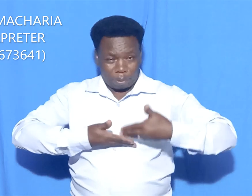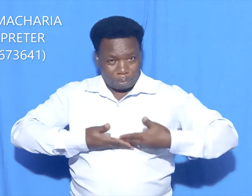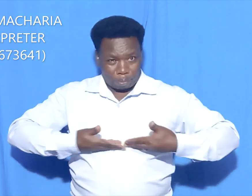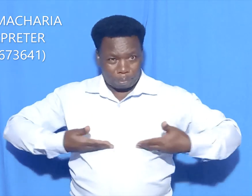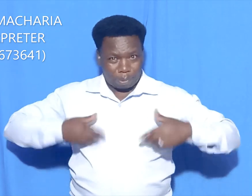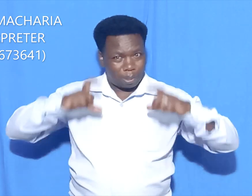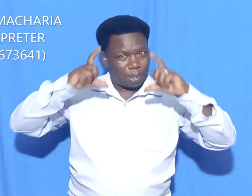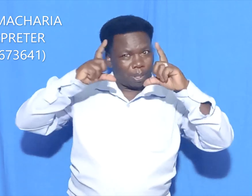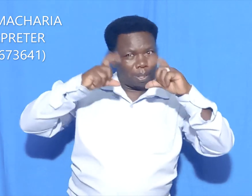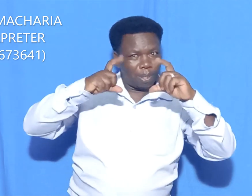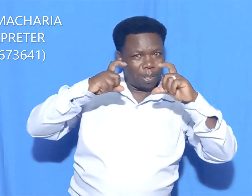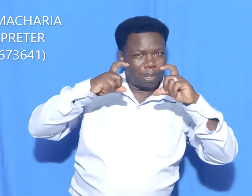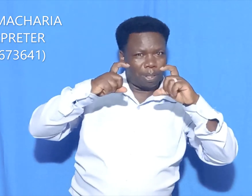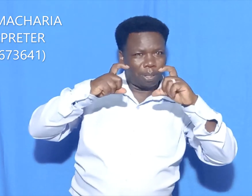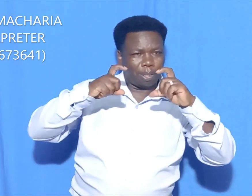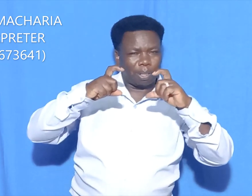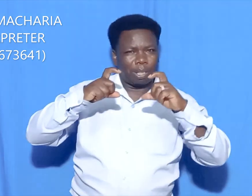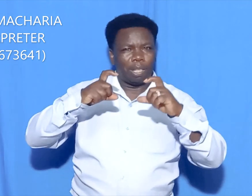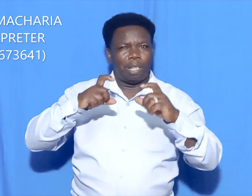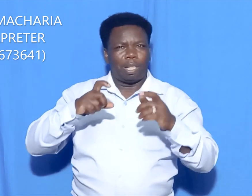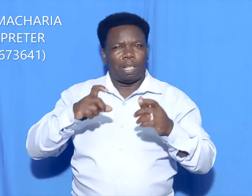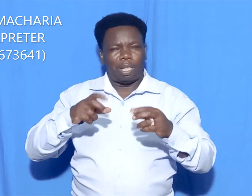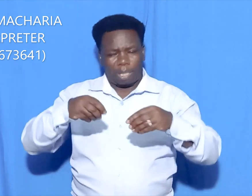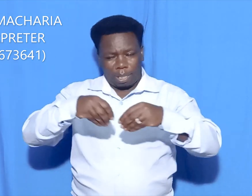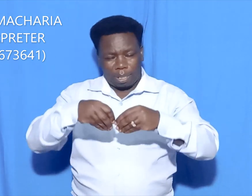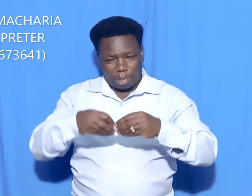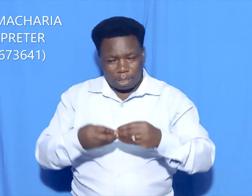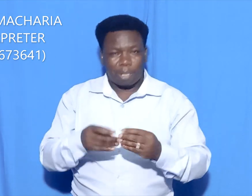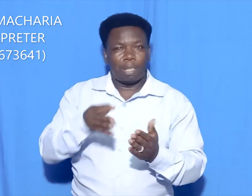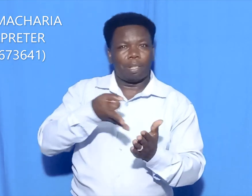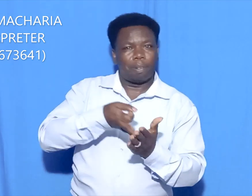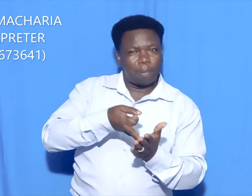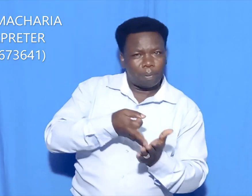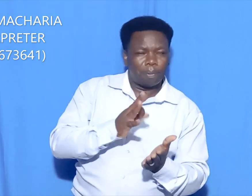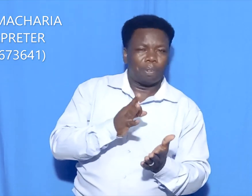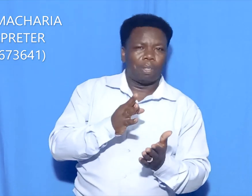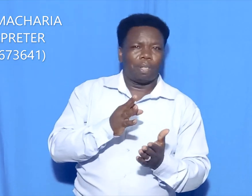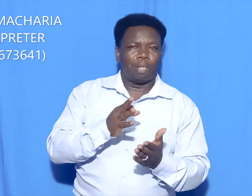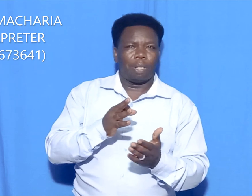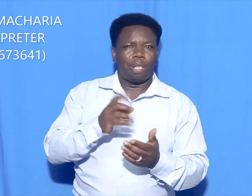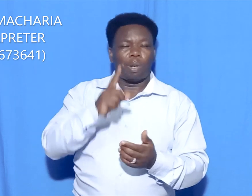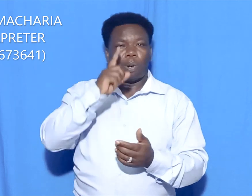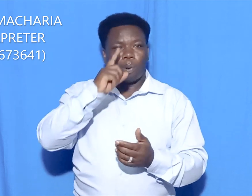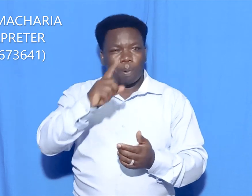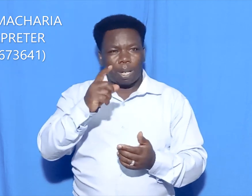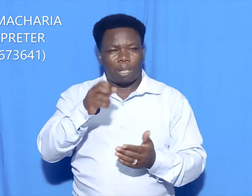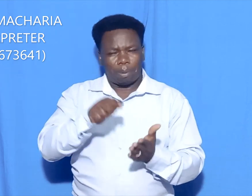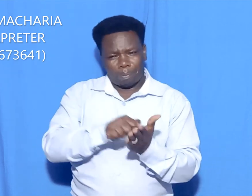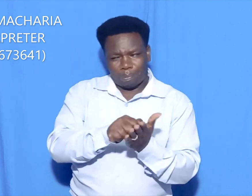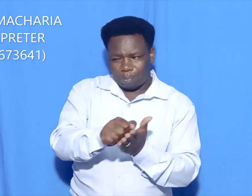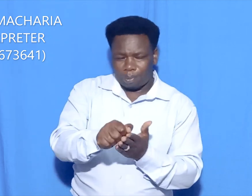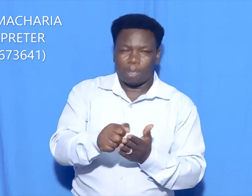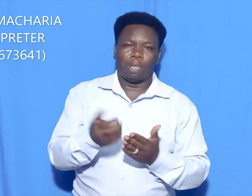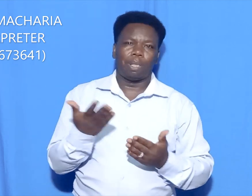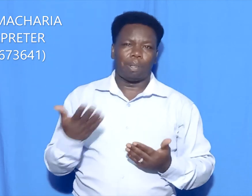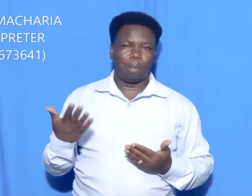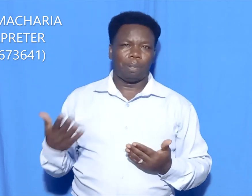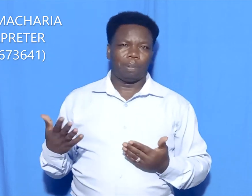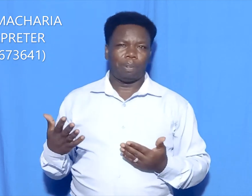receipts of the required course fees, and one-linked printing paper. The course informed is free.